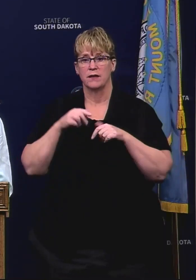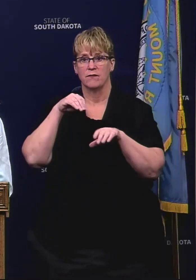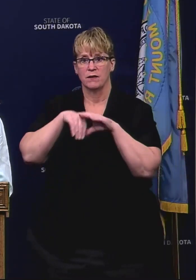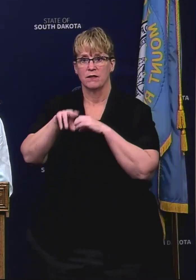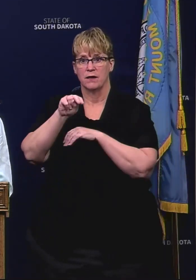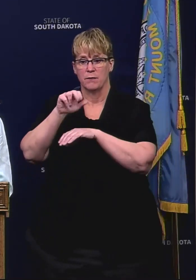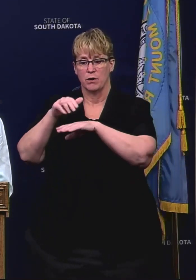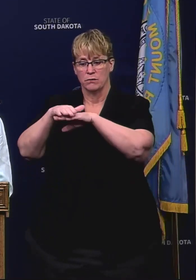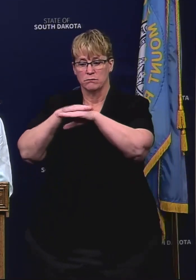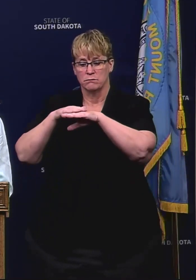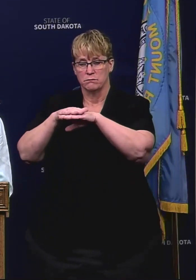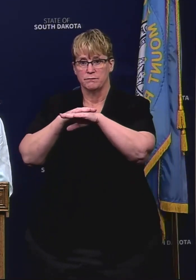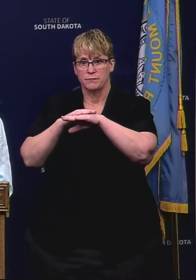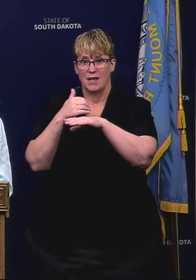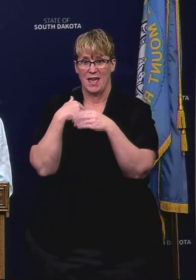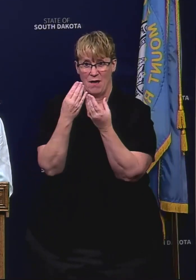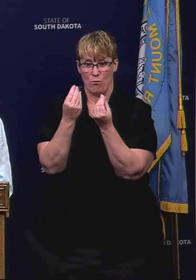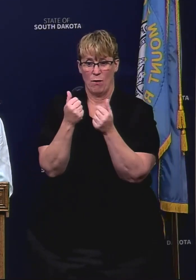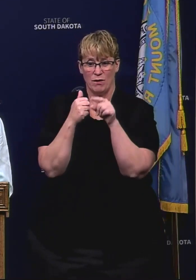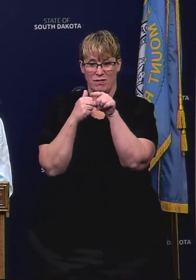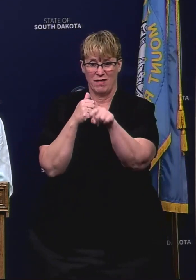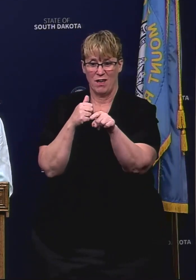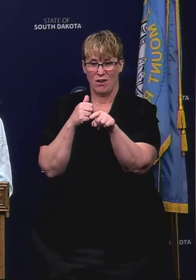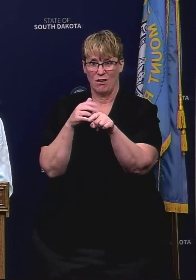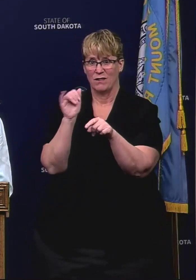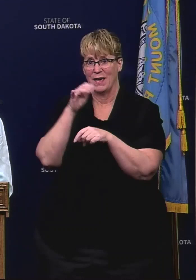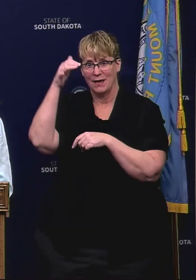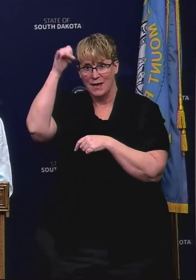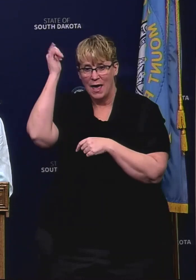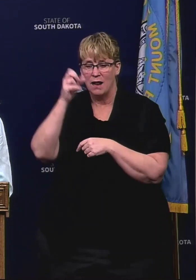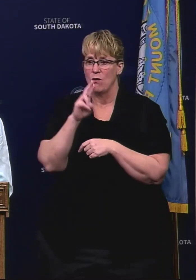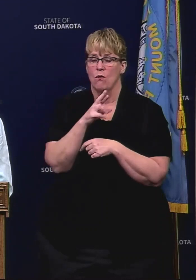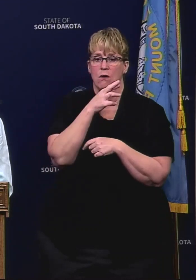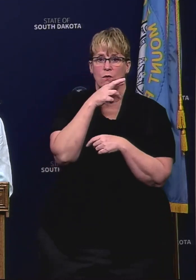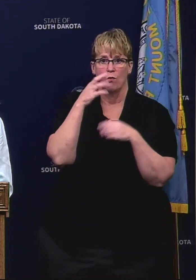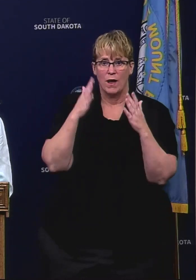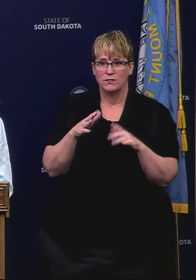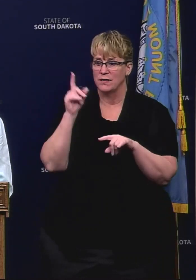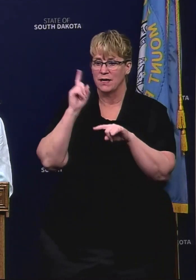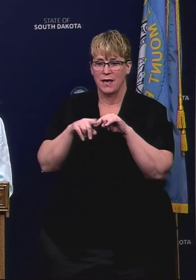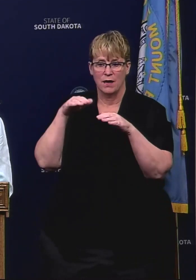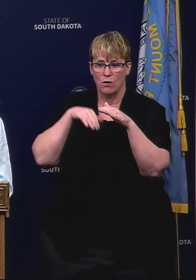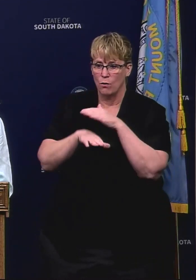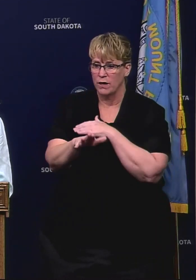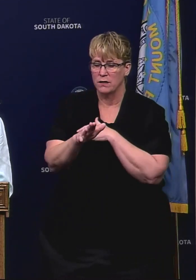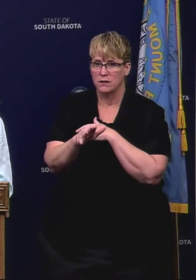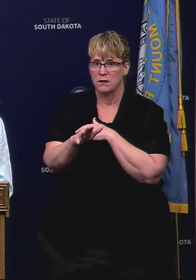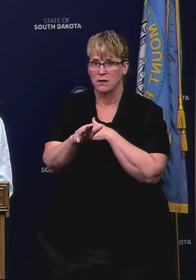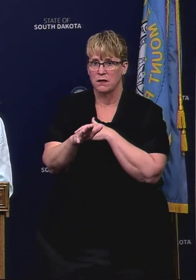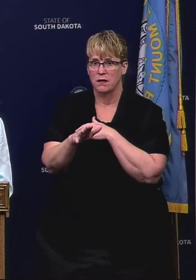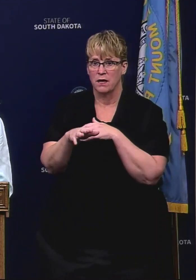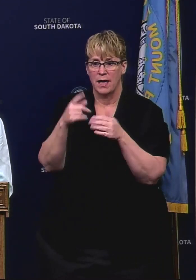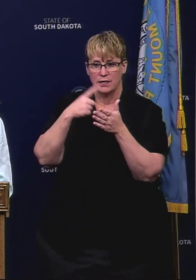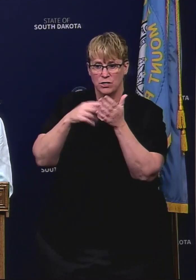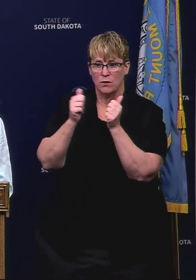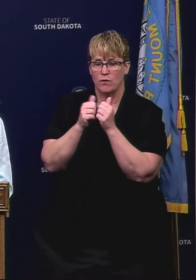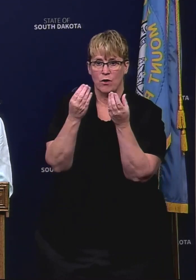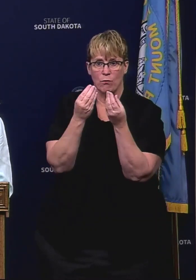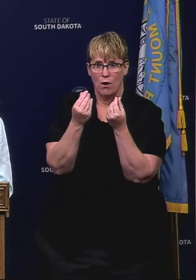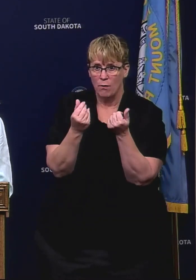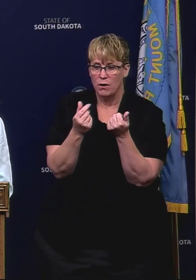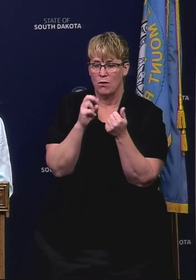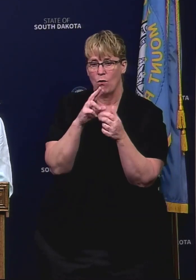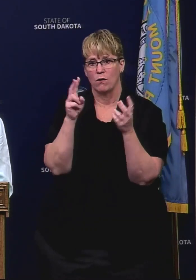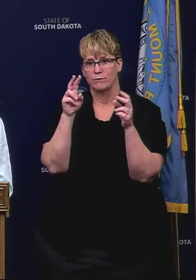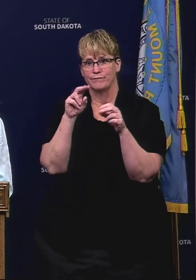tribal areas and also have property there such as cattle or ranches and they're not allowed to go there and check on their property or